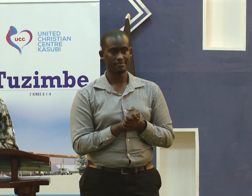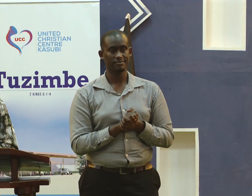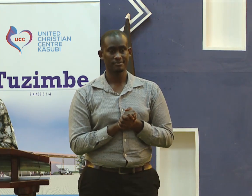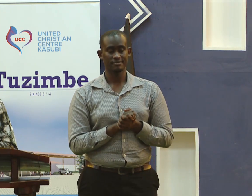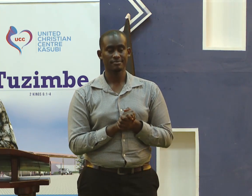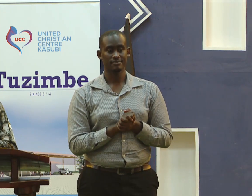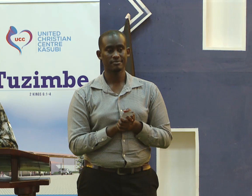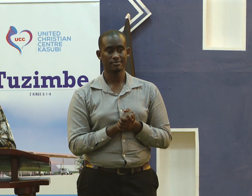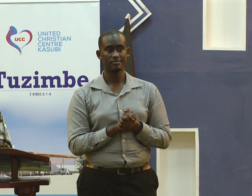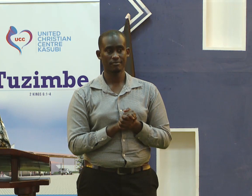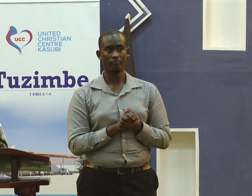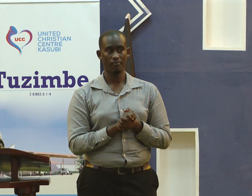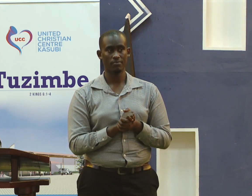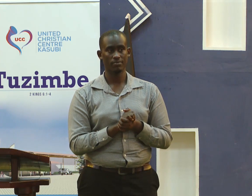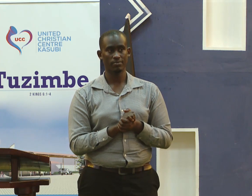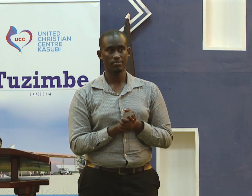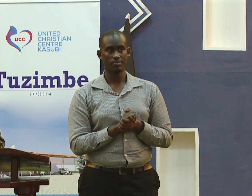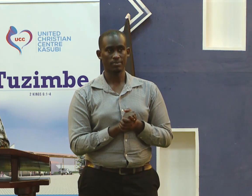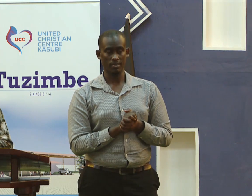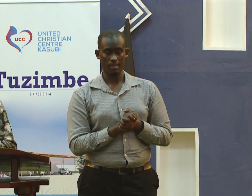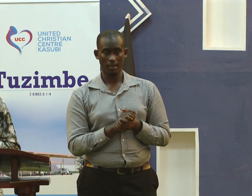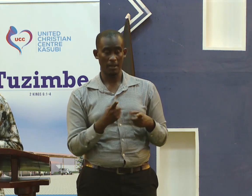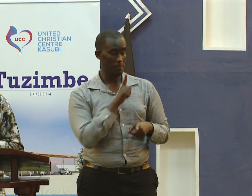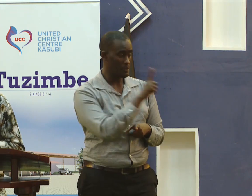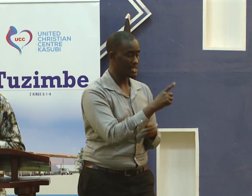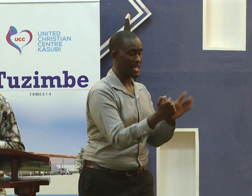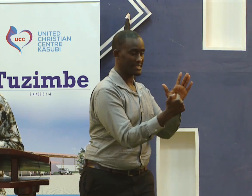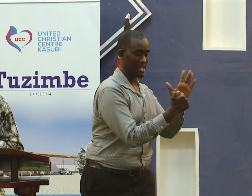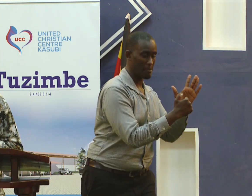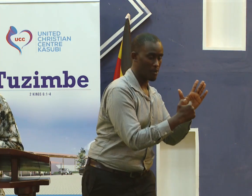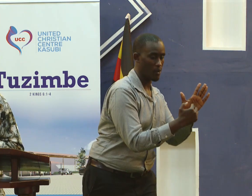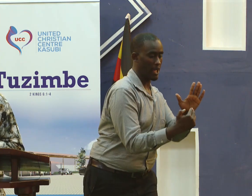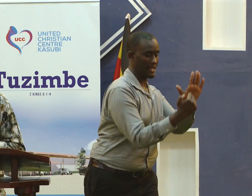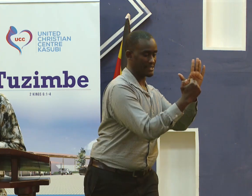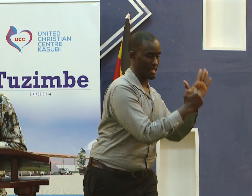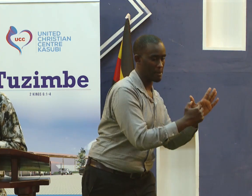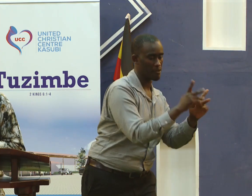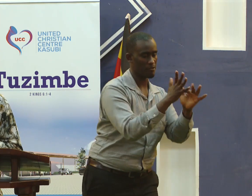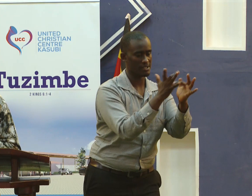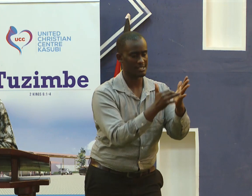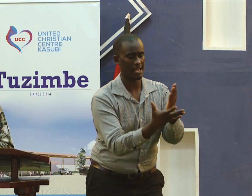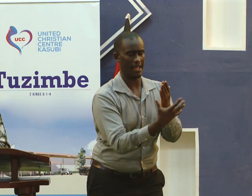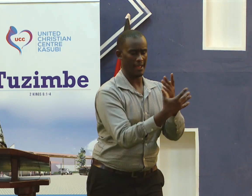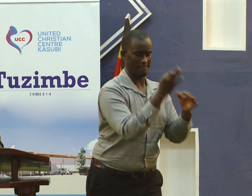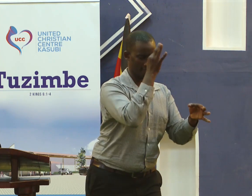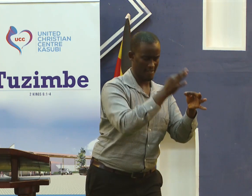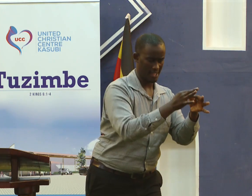in speech, in life, in love, in faith, and in purity. He